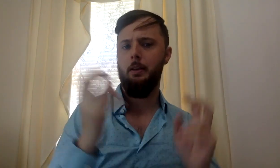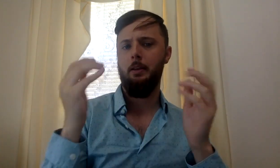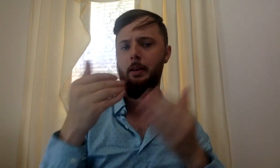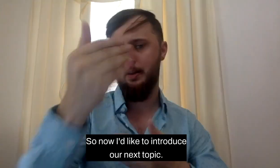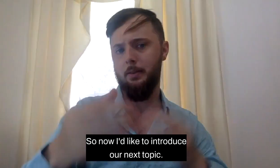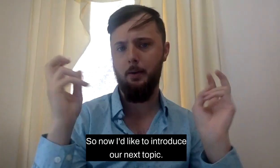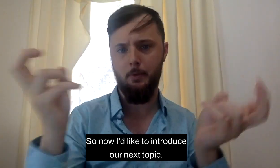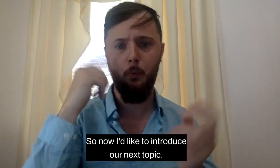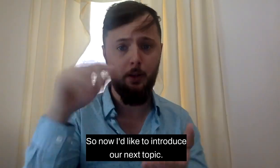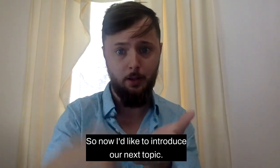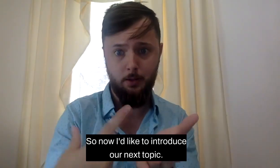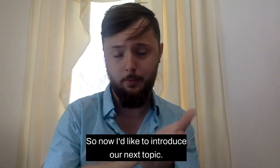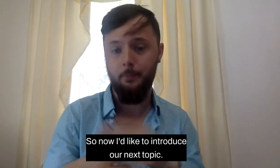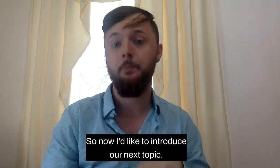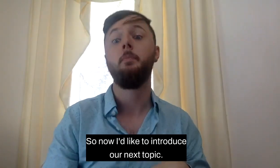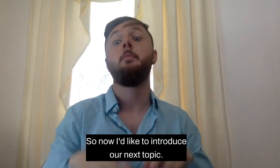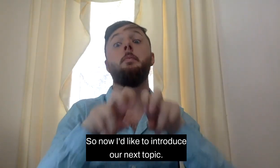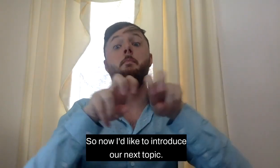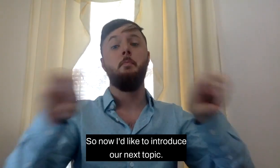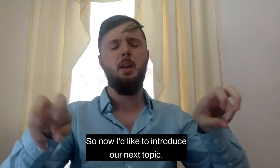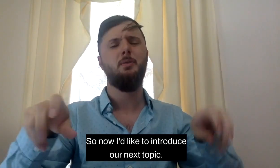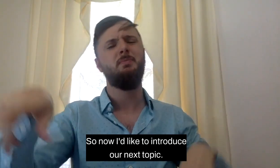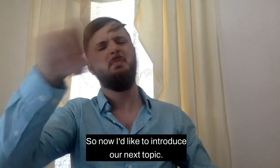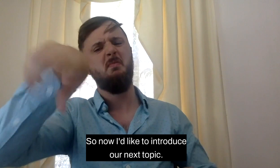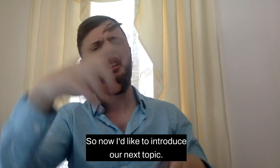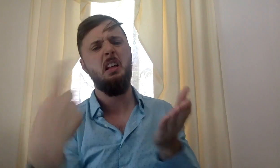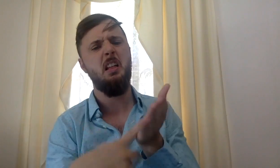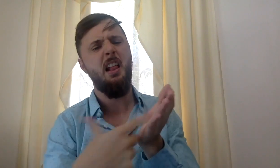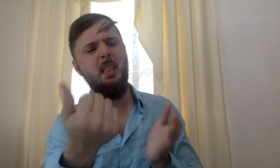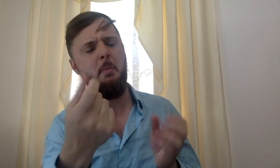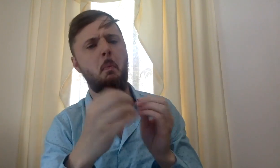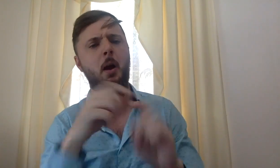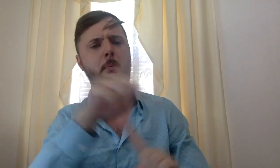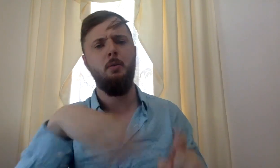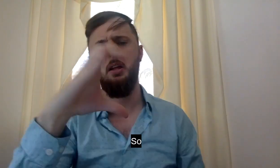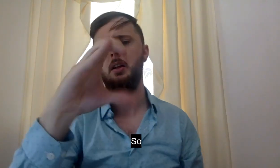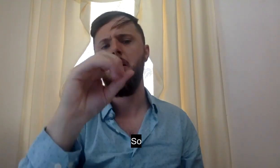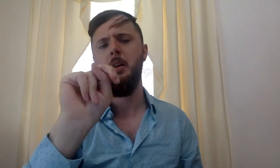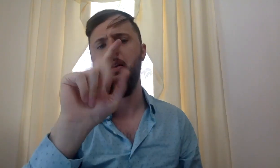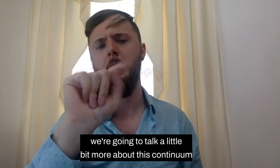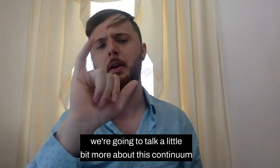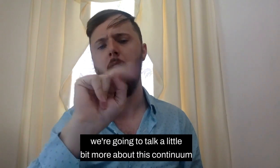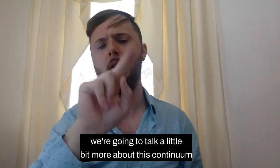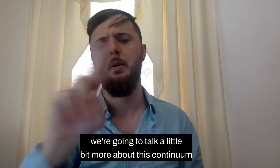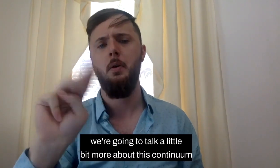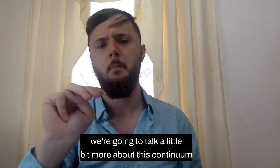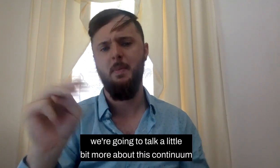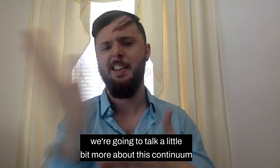So now I'd like to introduce our next topic. So we're going to talk a little bit more